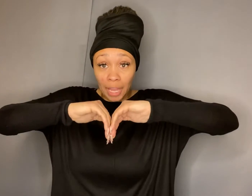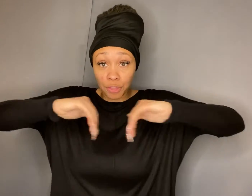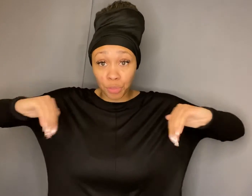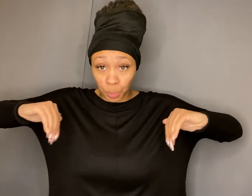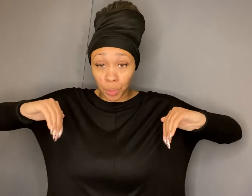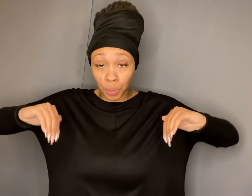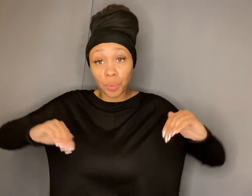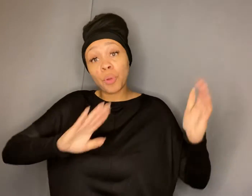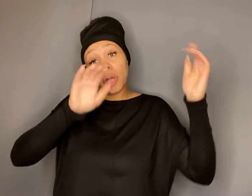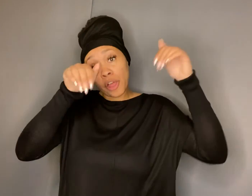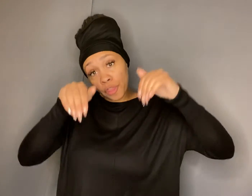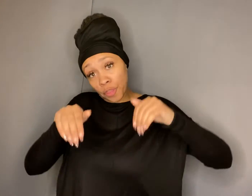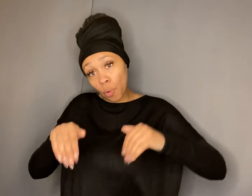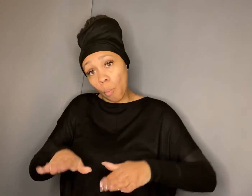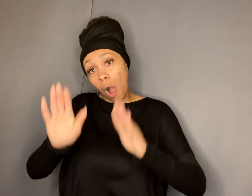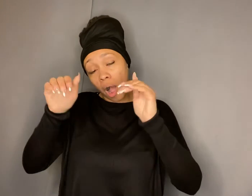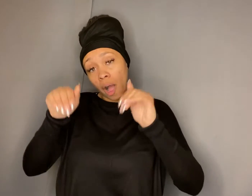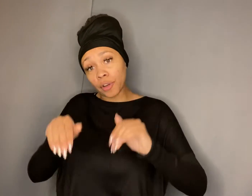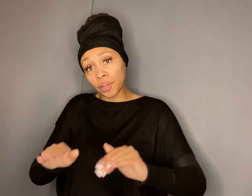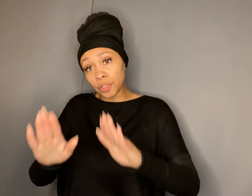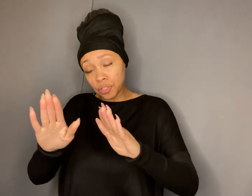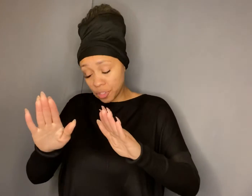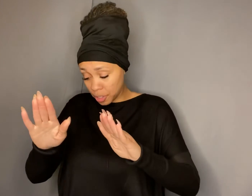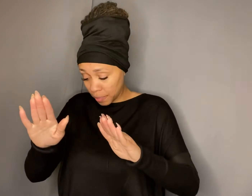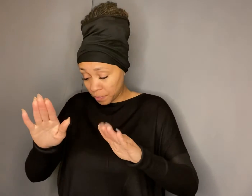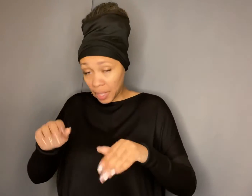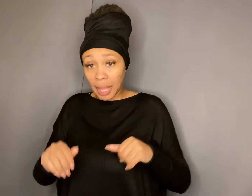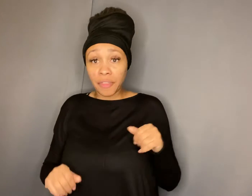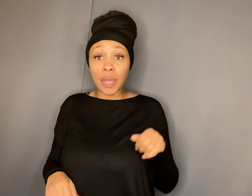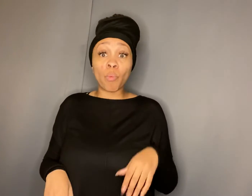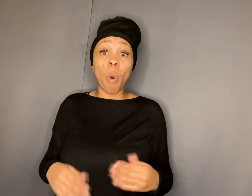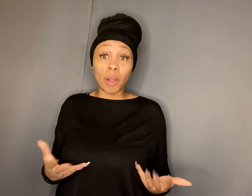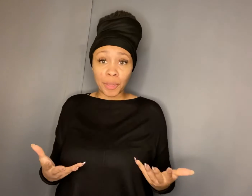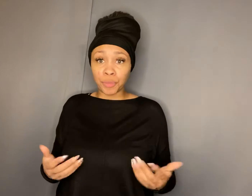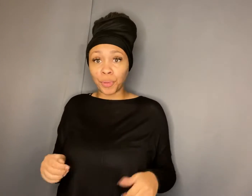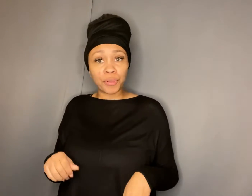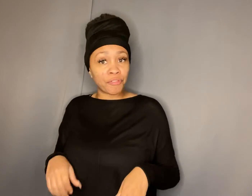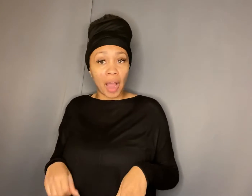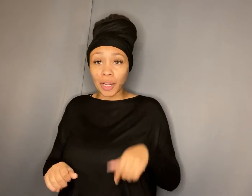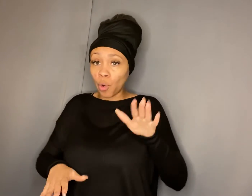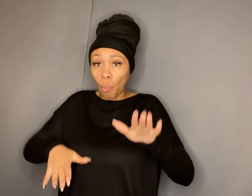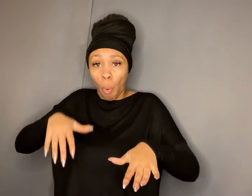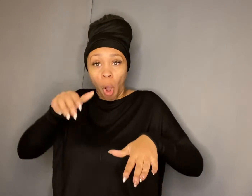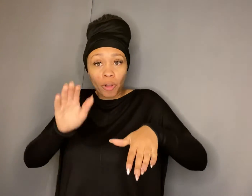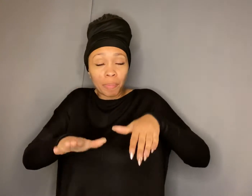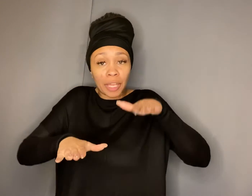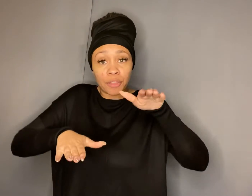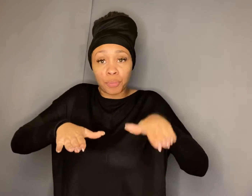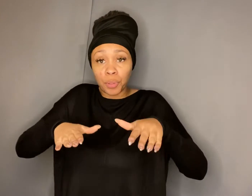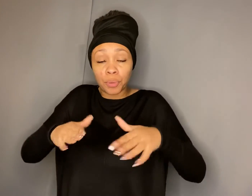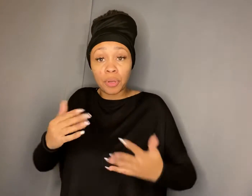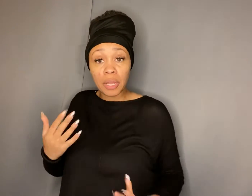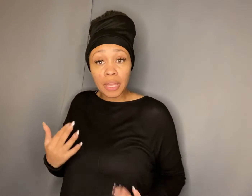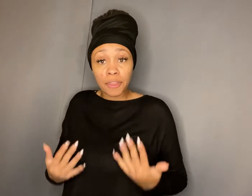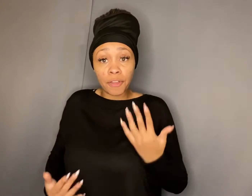through the waters and then walk me through the fire walk me through the